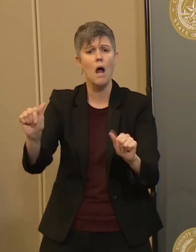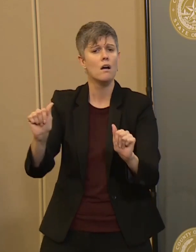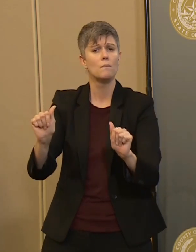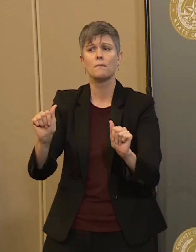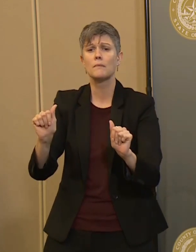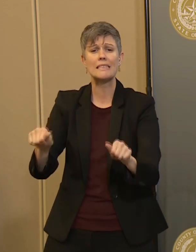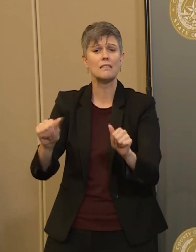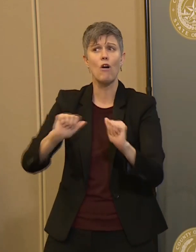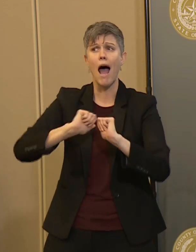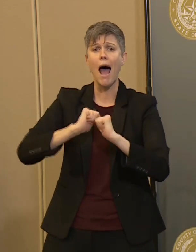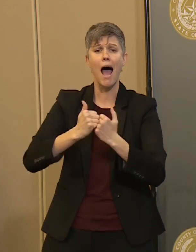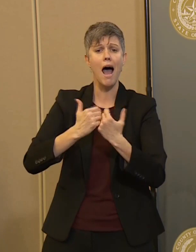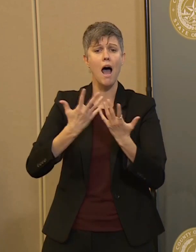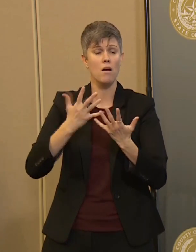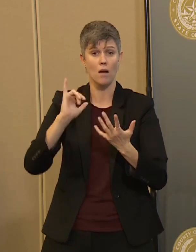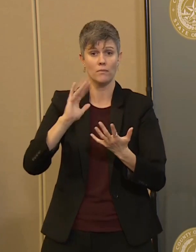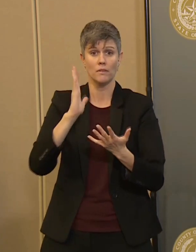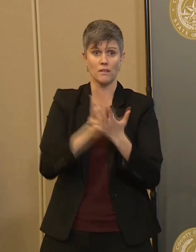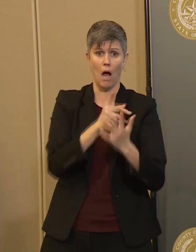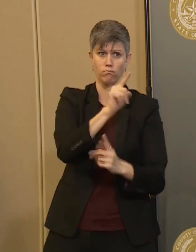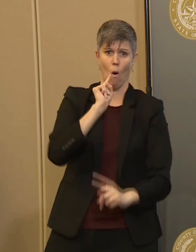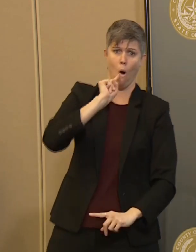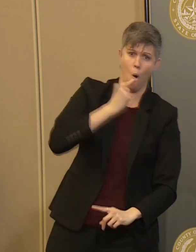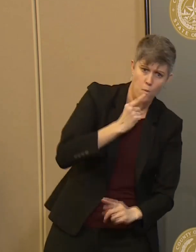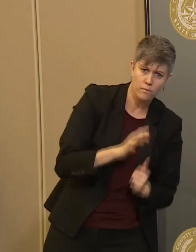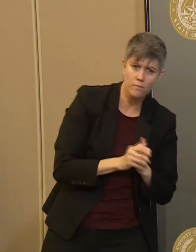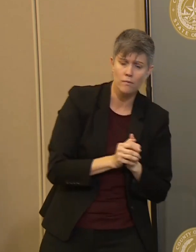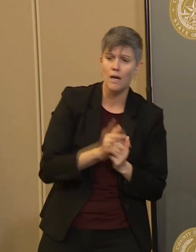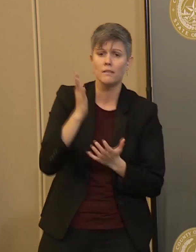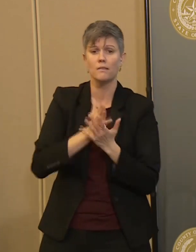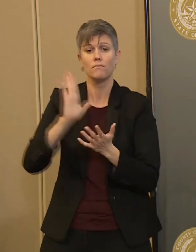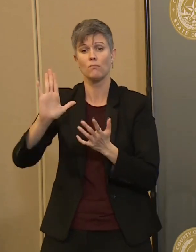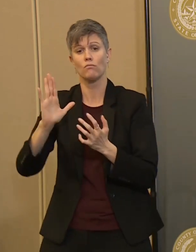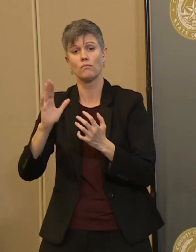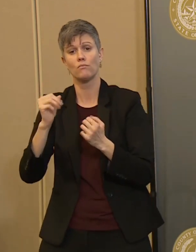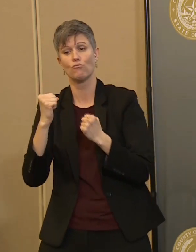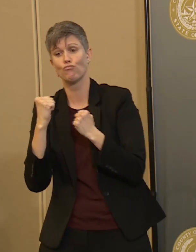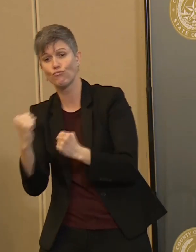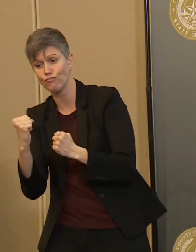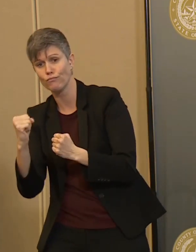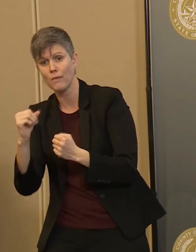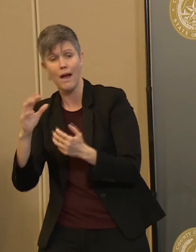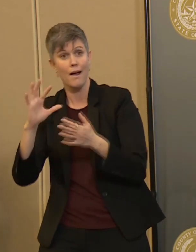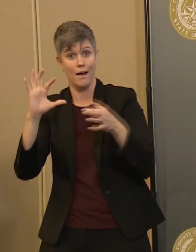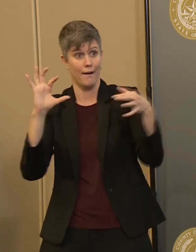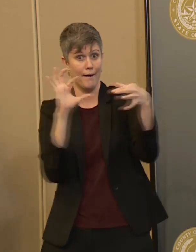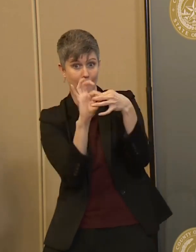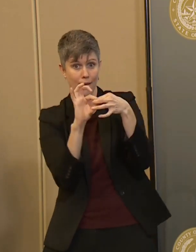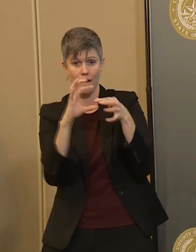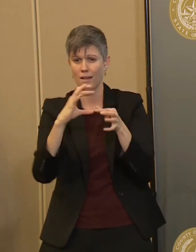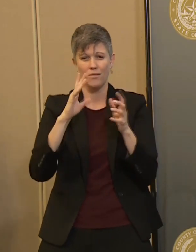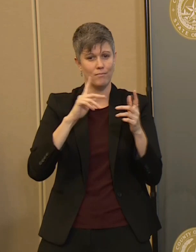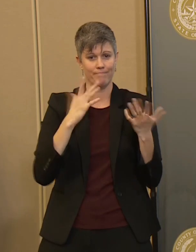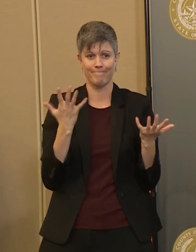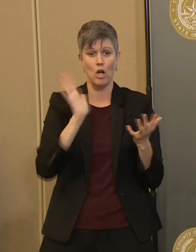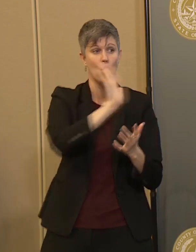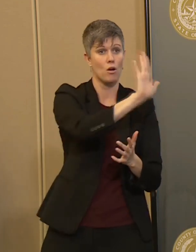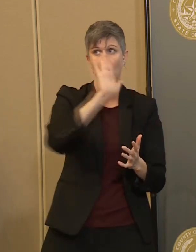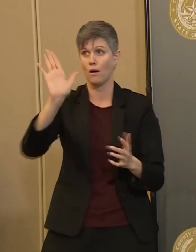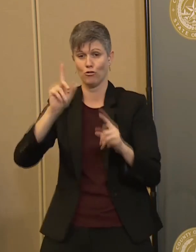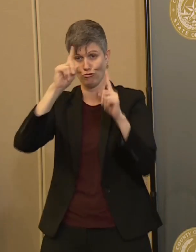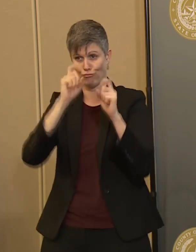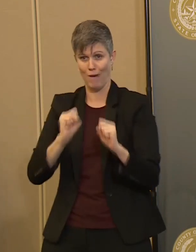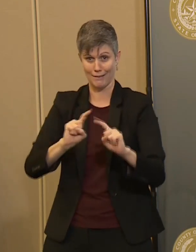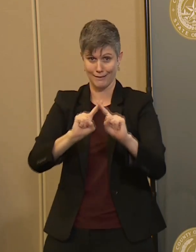and the, uh, the weakness of not having a unified state or federal strategy. Um, the, um,